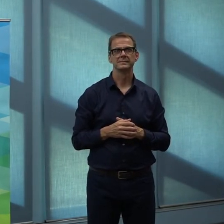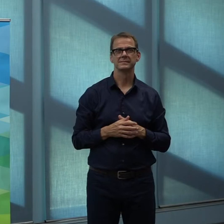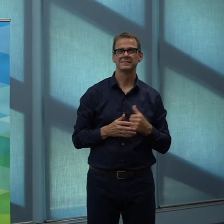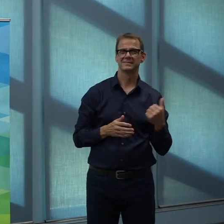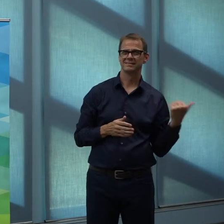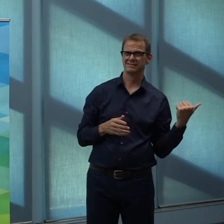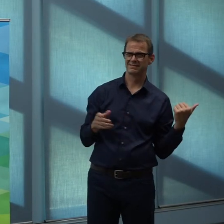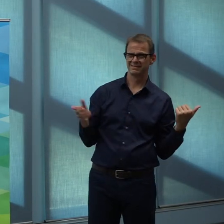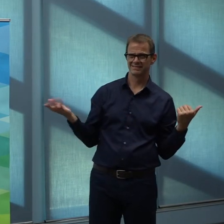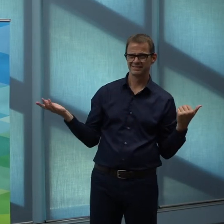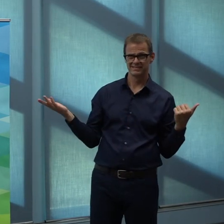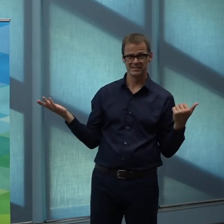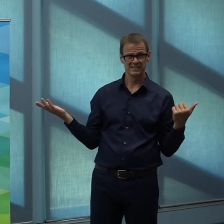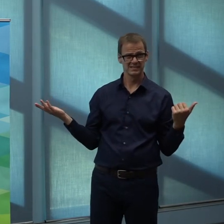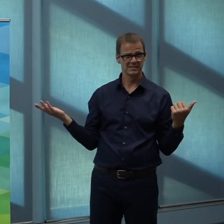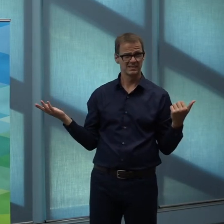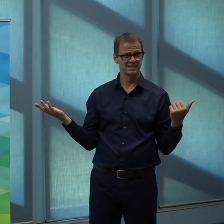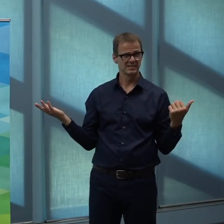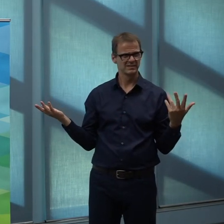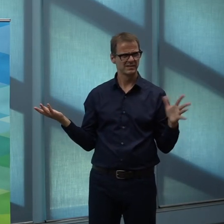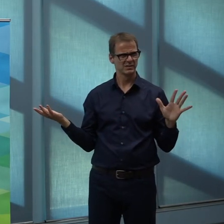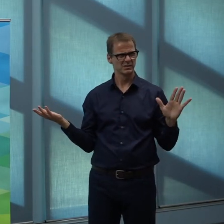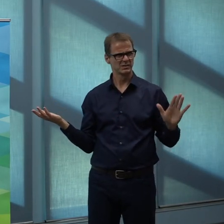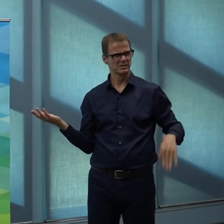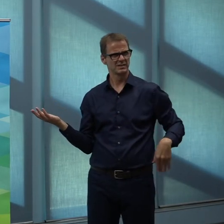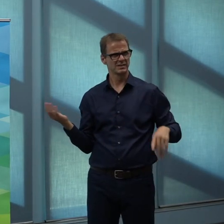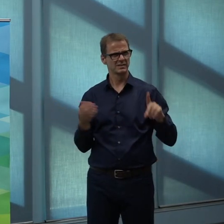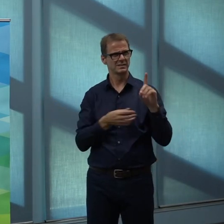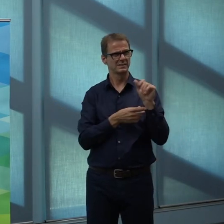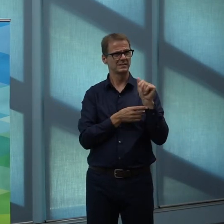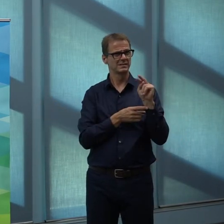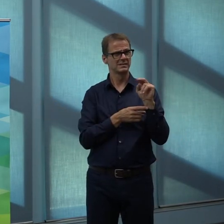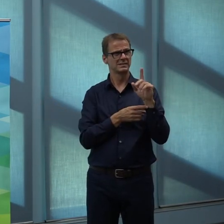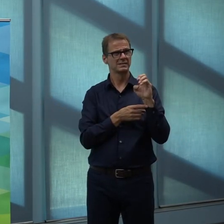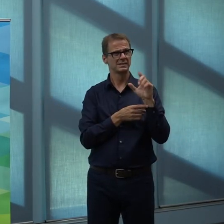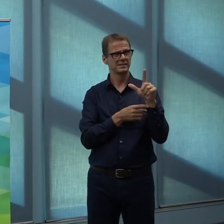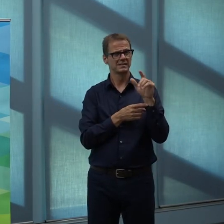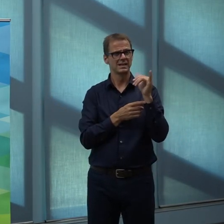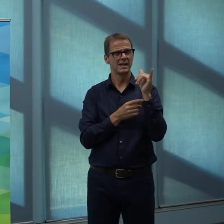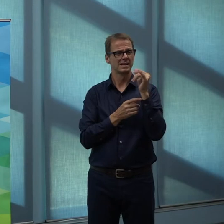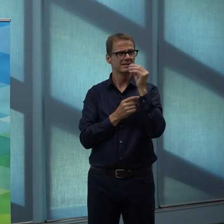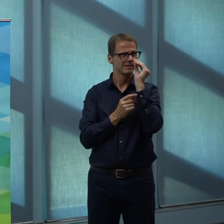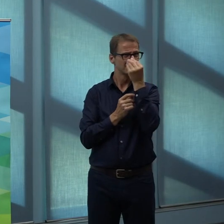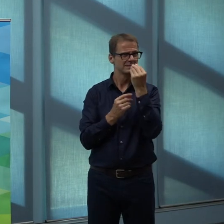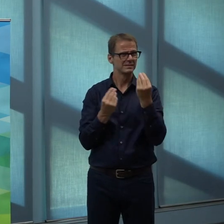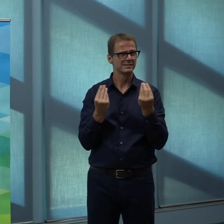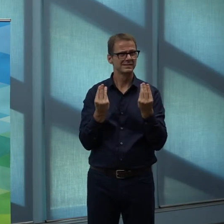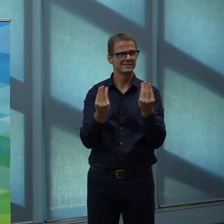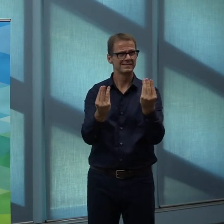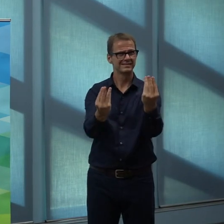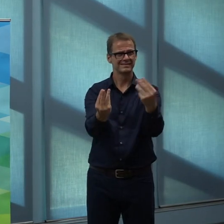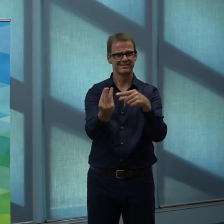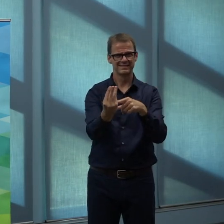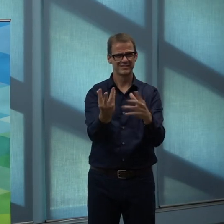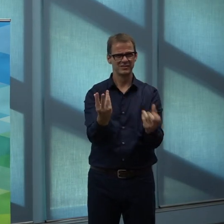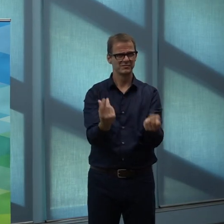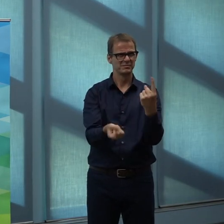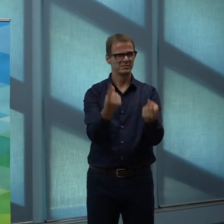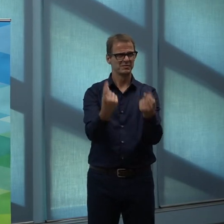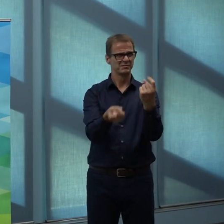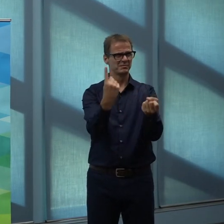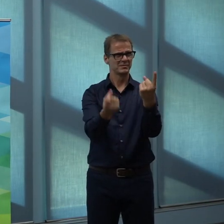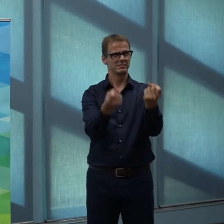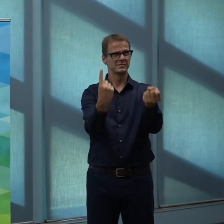seed and they've spread and, well, the damage has already happened? What's your response to that? So,